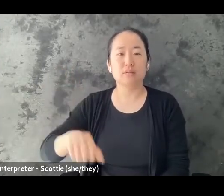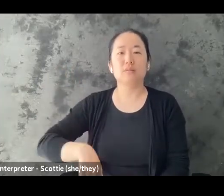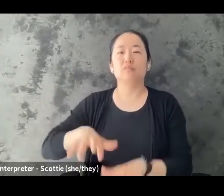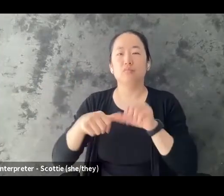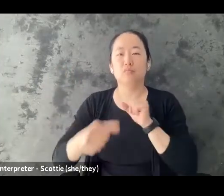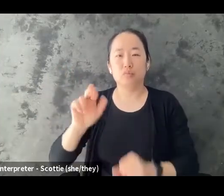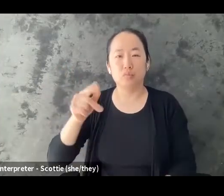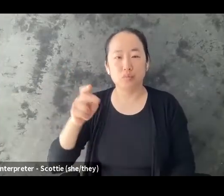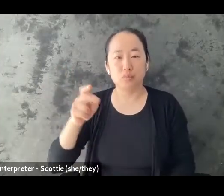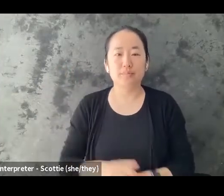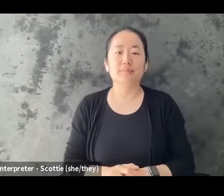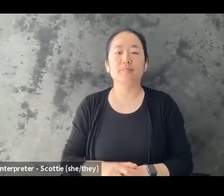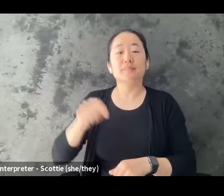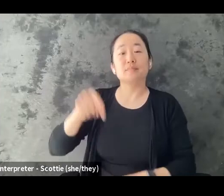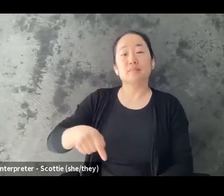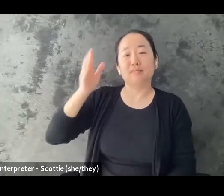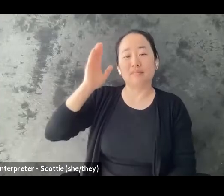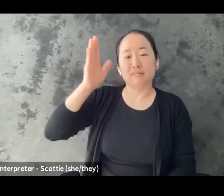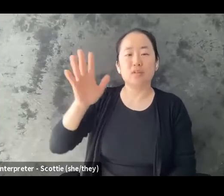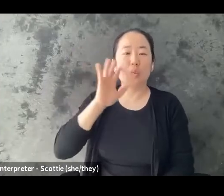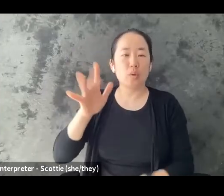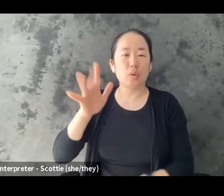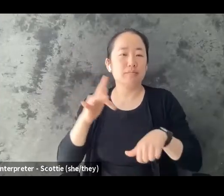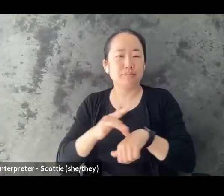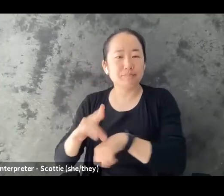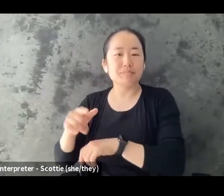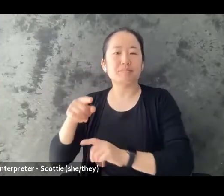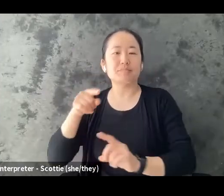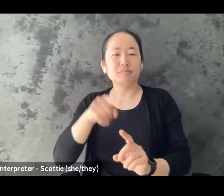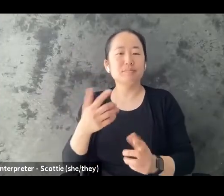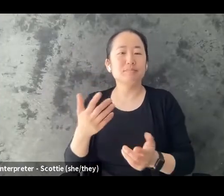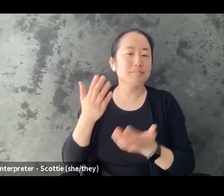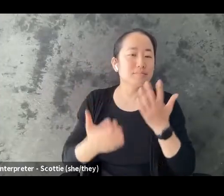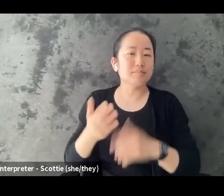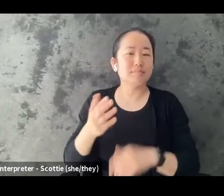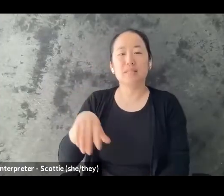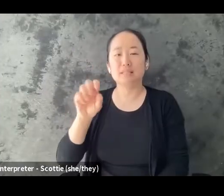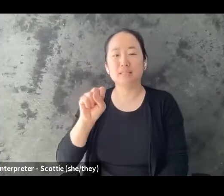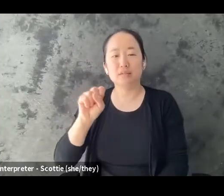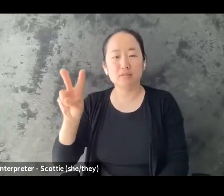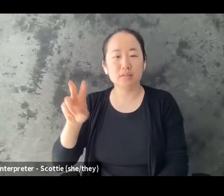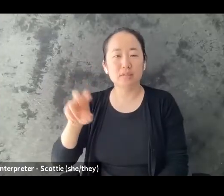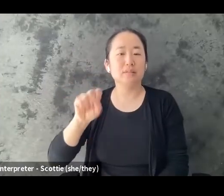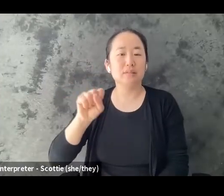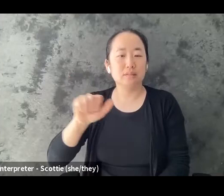partner violence, specifically with maybe a new partner. But most of the content in general is,